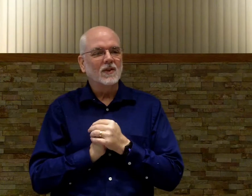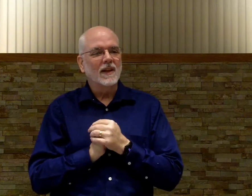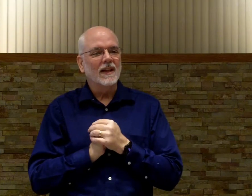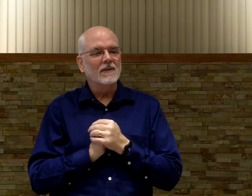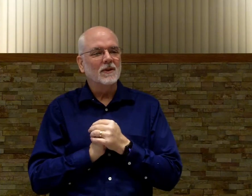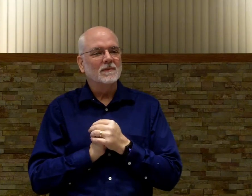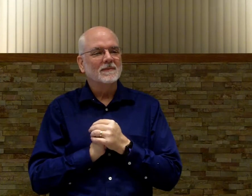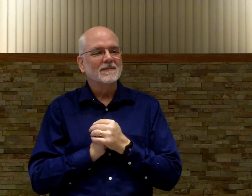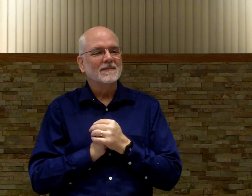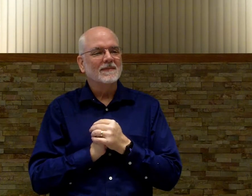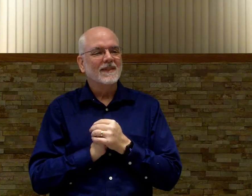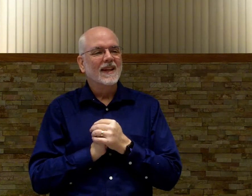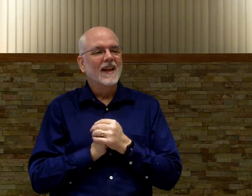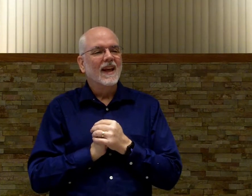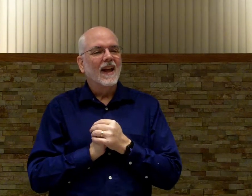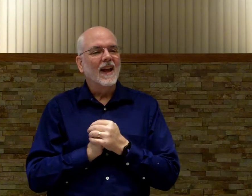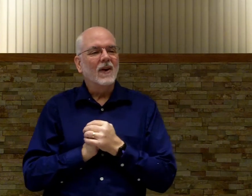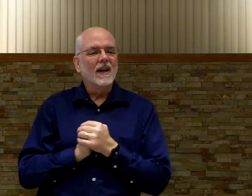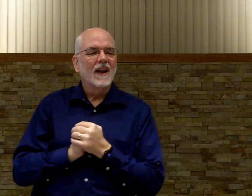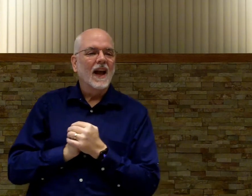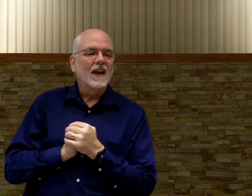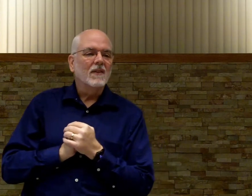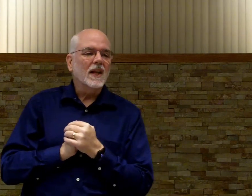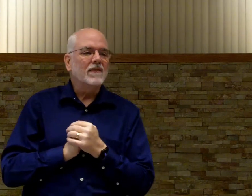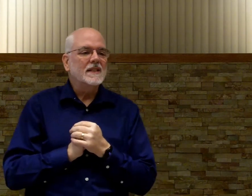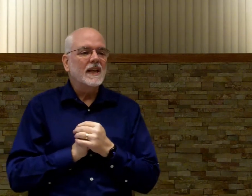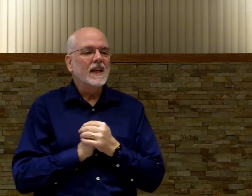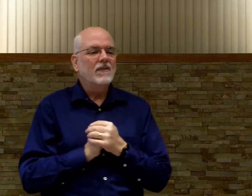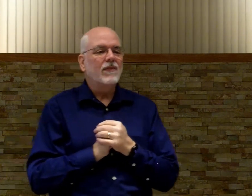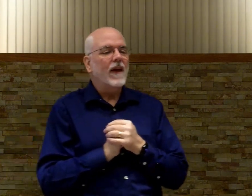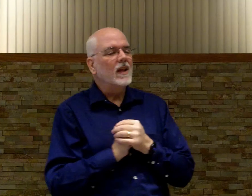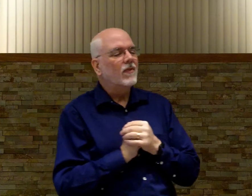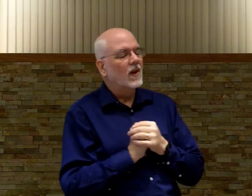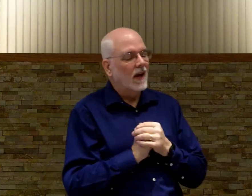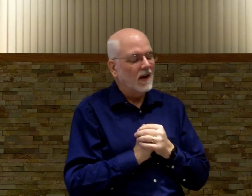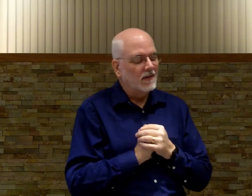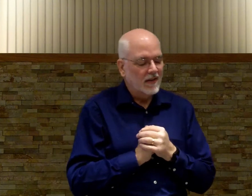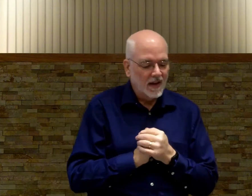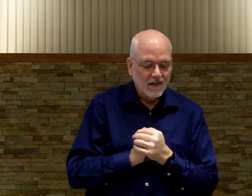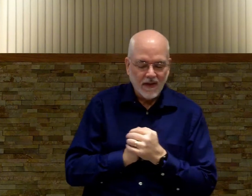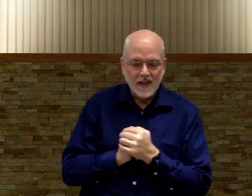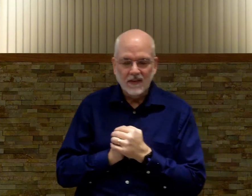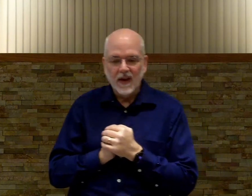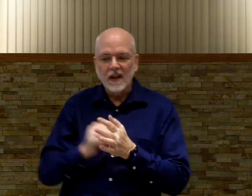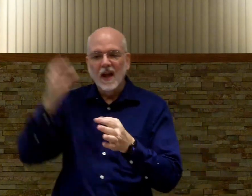do you think that's true anyway because i've seen faithful faithful love face to face